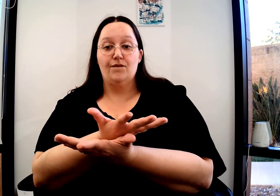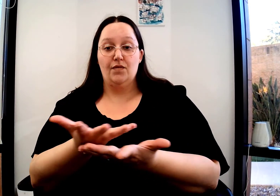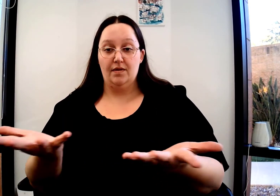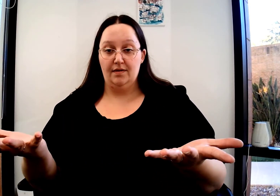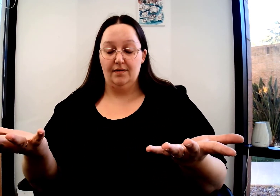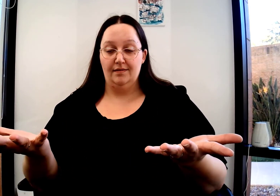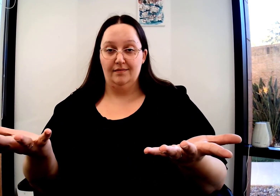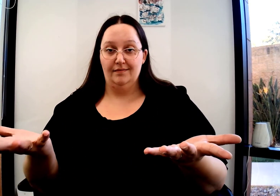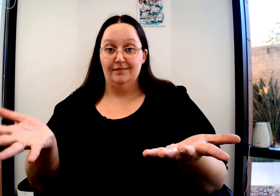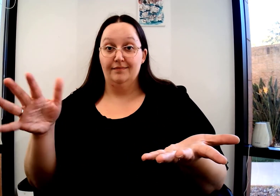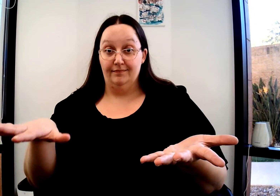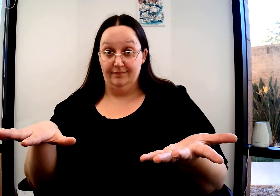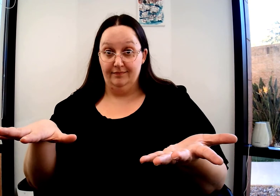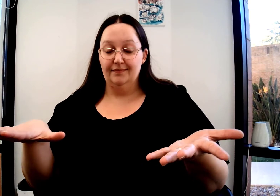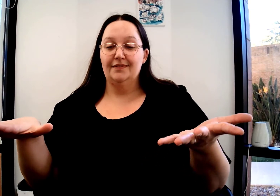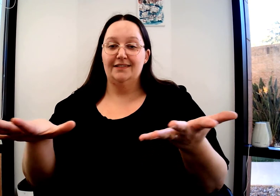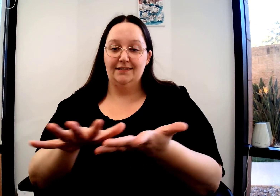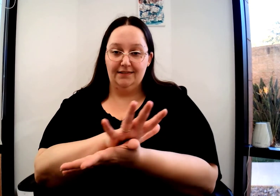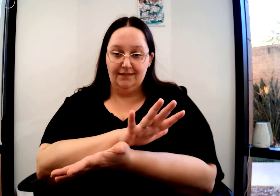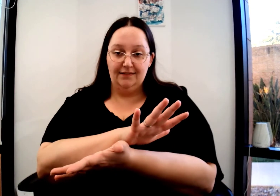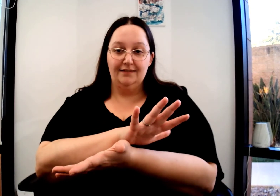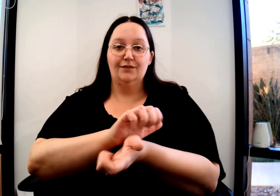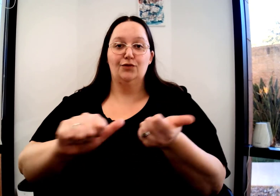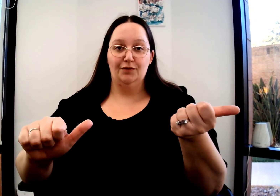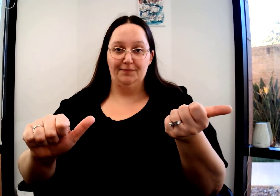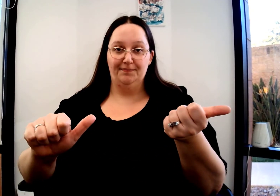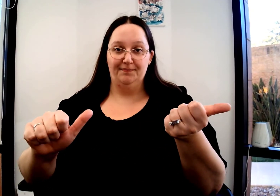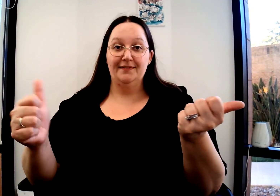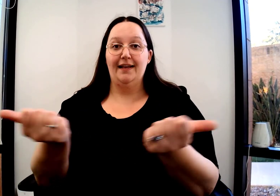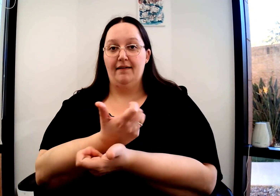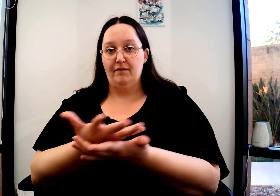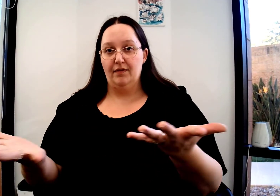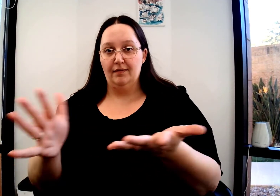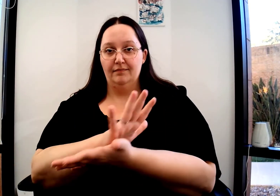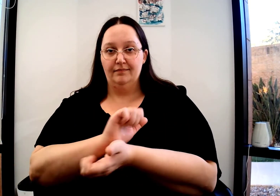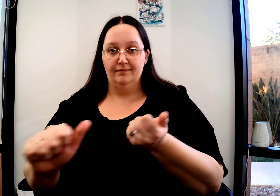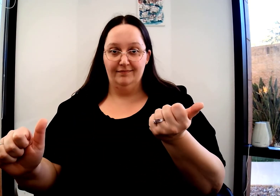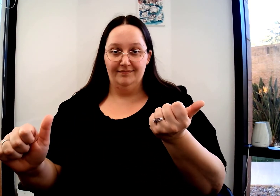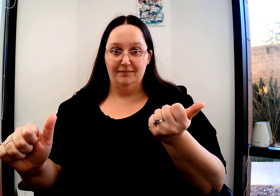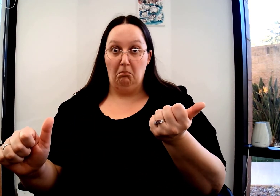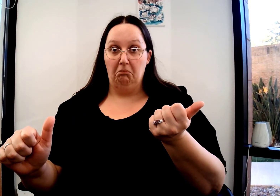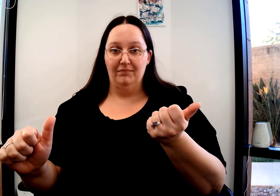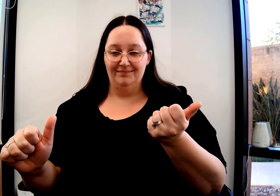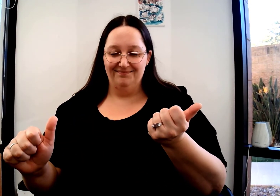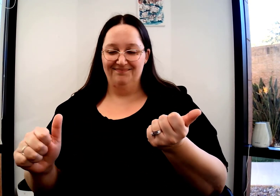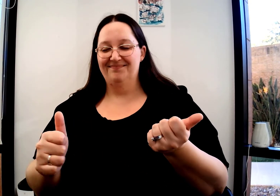fives. Everything. Flip it. Destroy. Everything. Destroy.